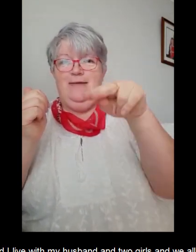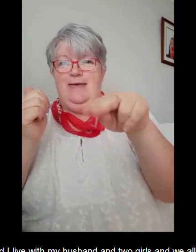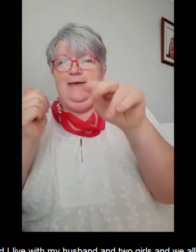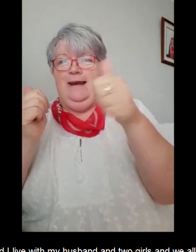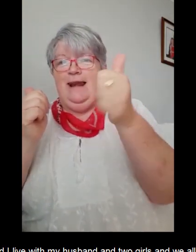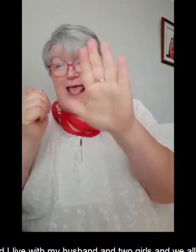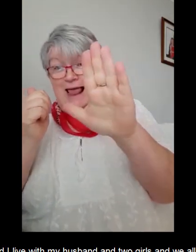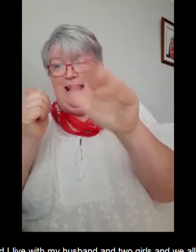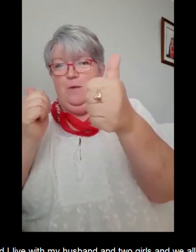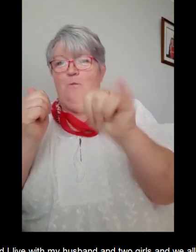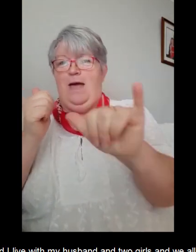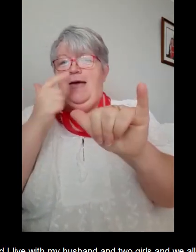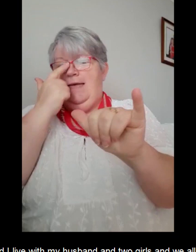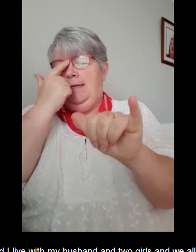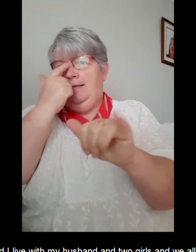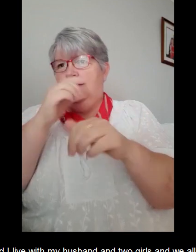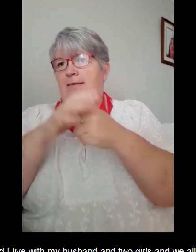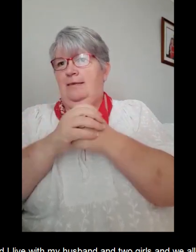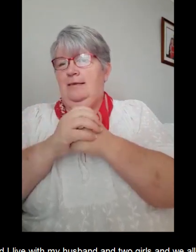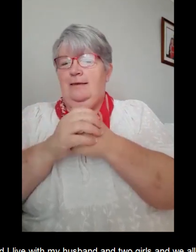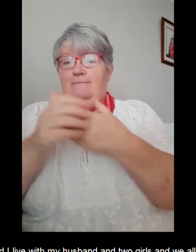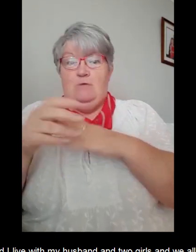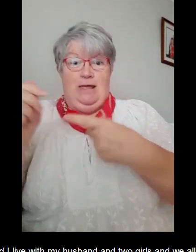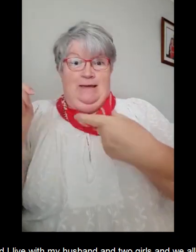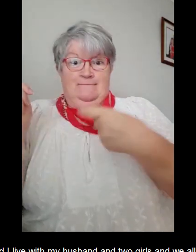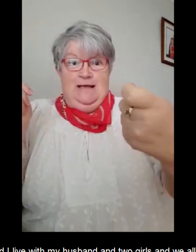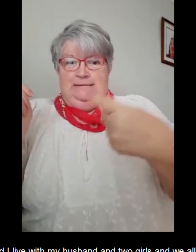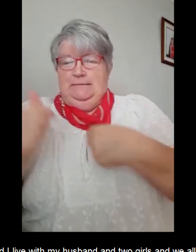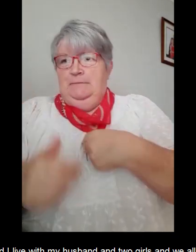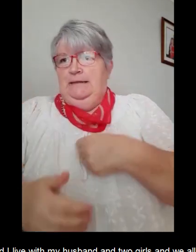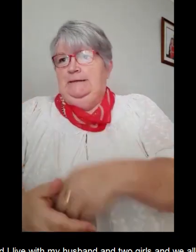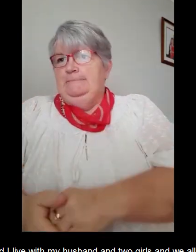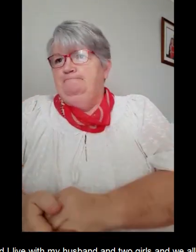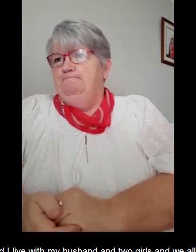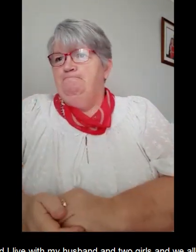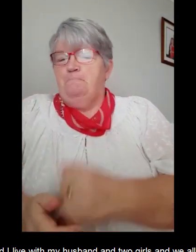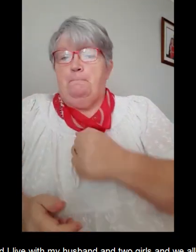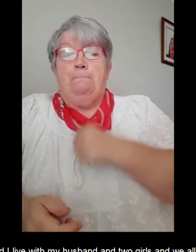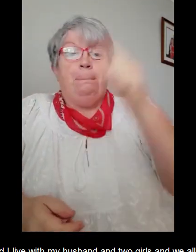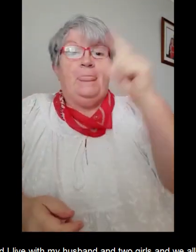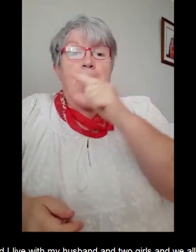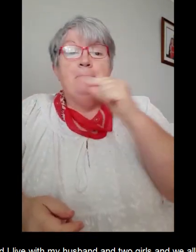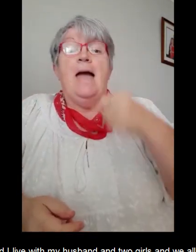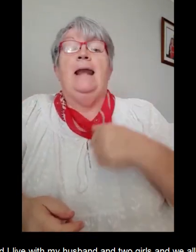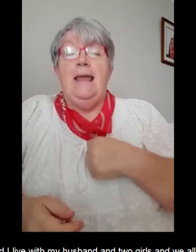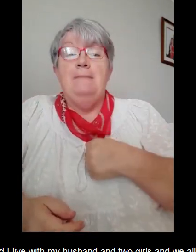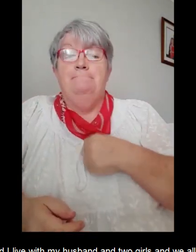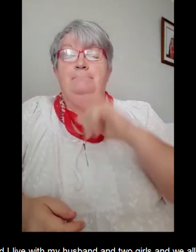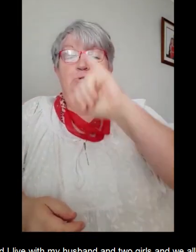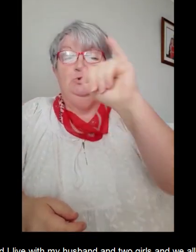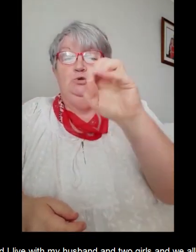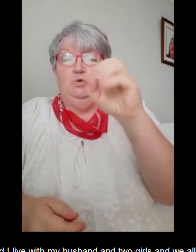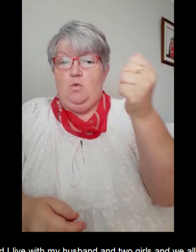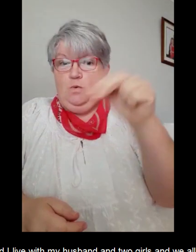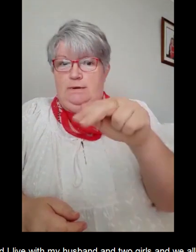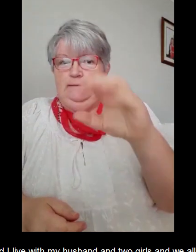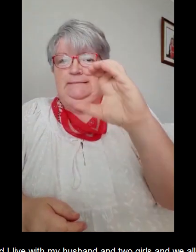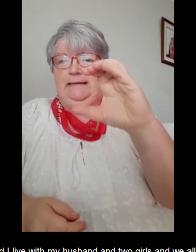So my name is Joan Clark and I live with my husband and our two girls and we all live together